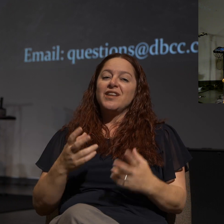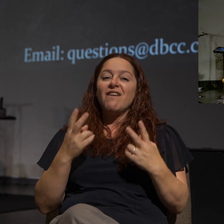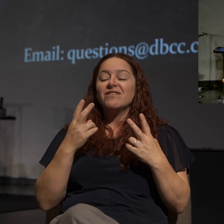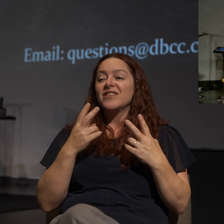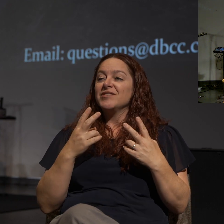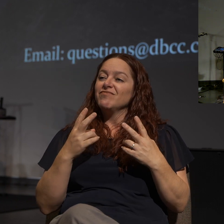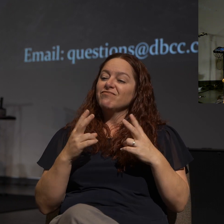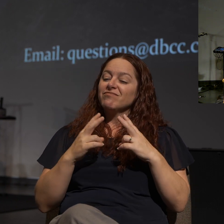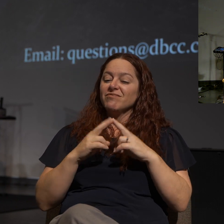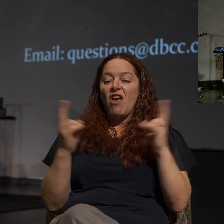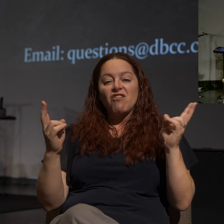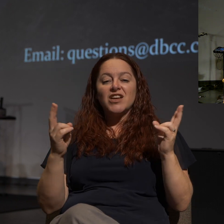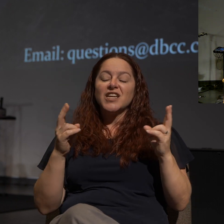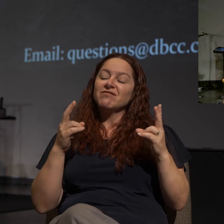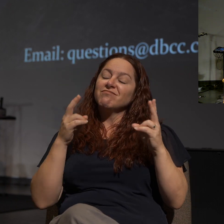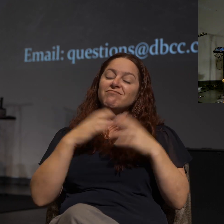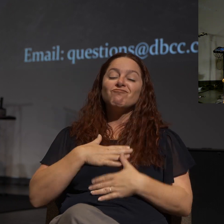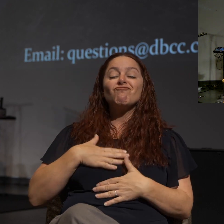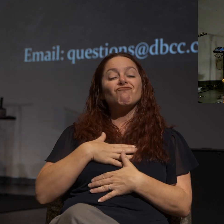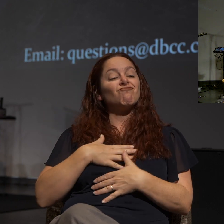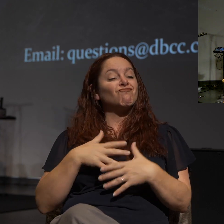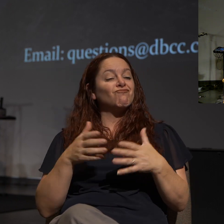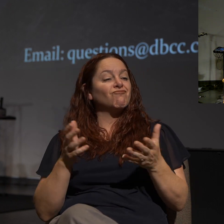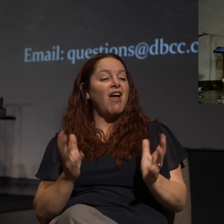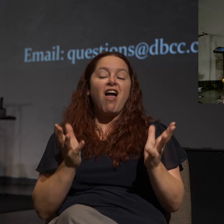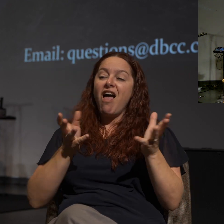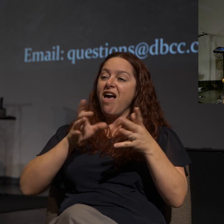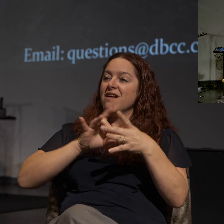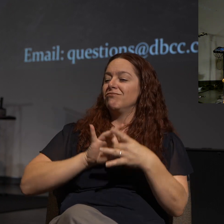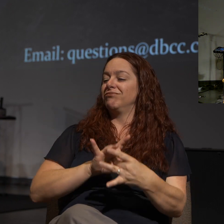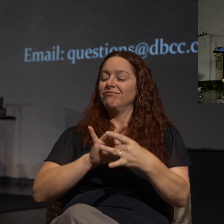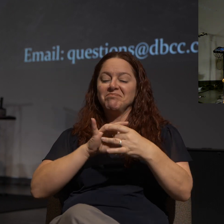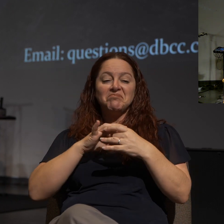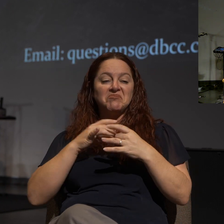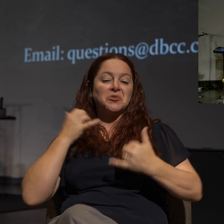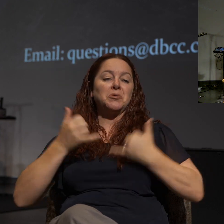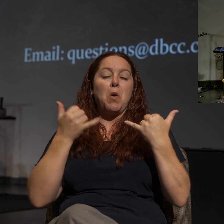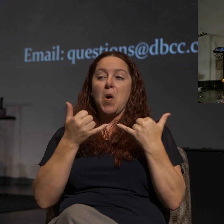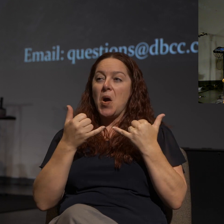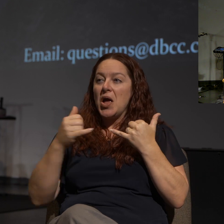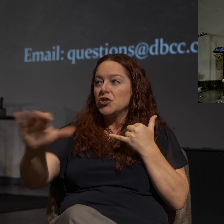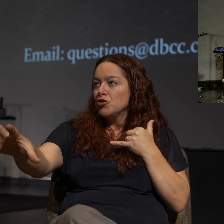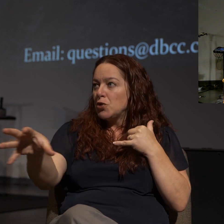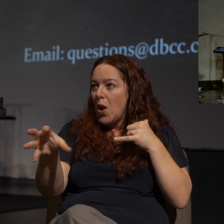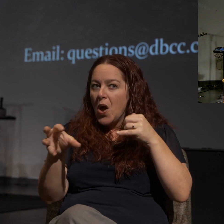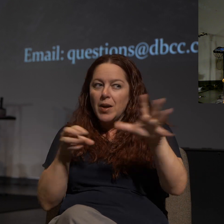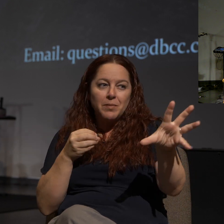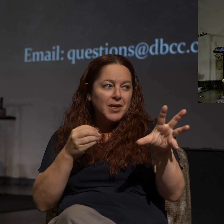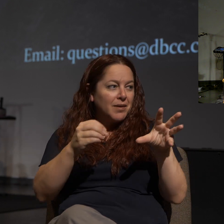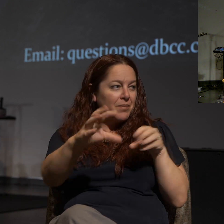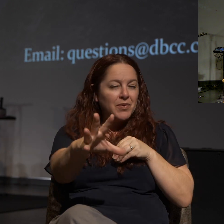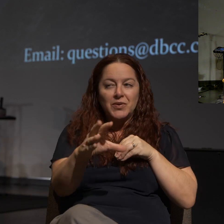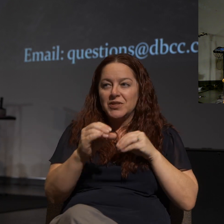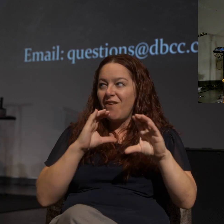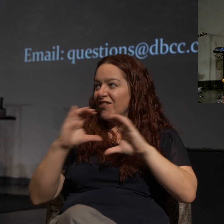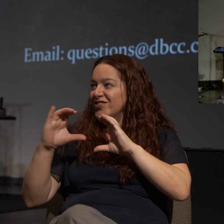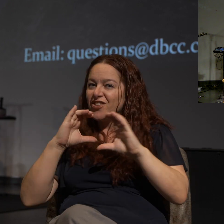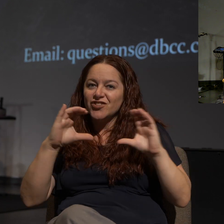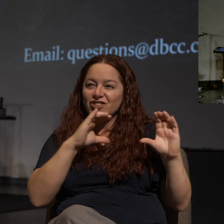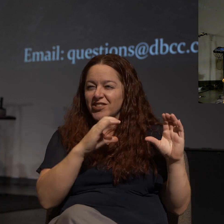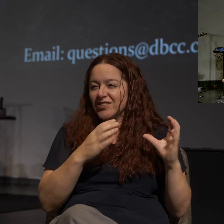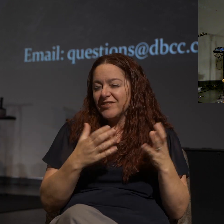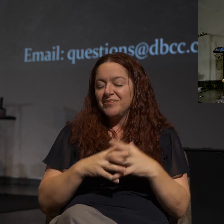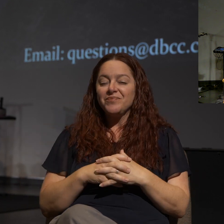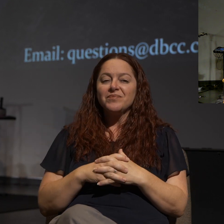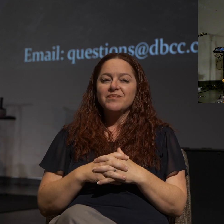pleasing, engaging, full of joy, drawing people into conversation with you. And I,